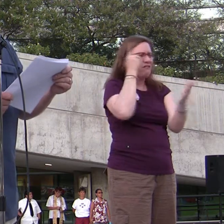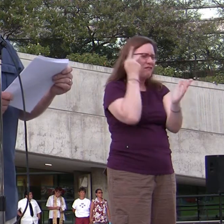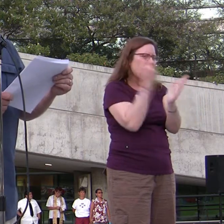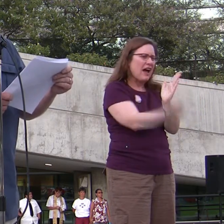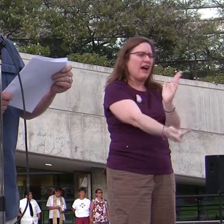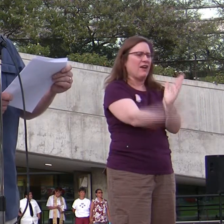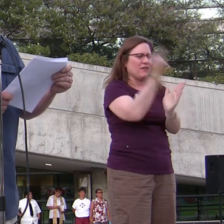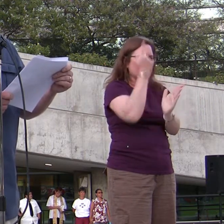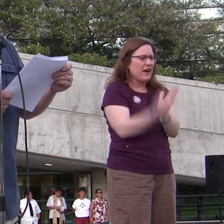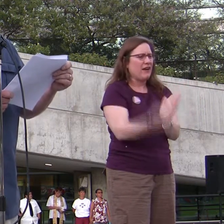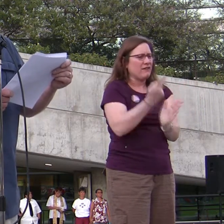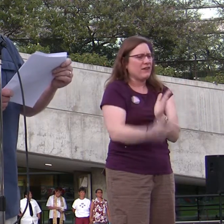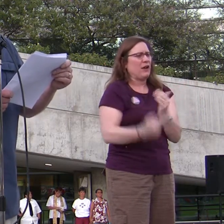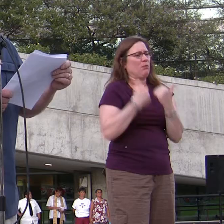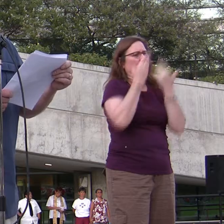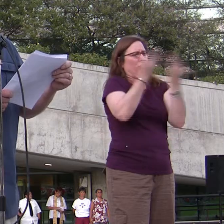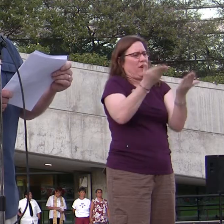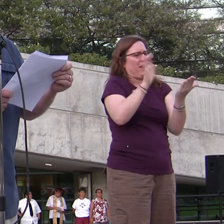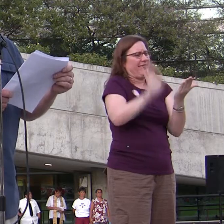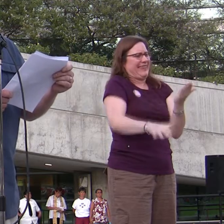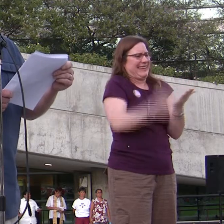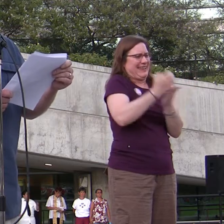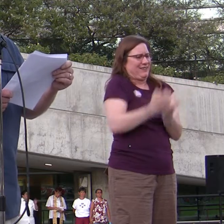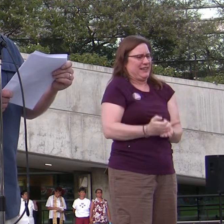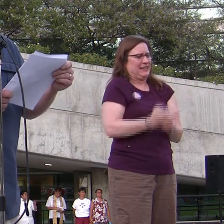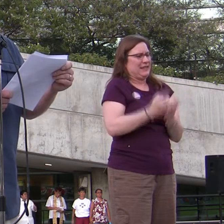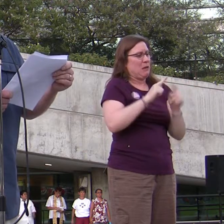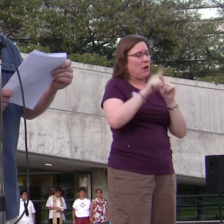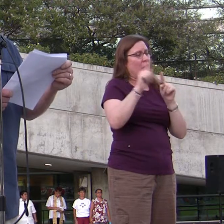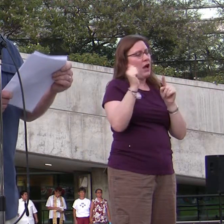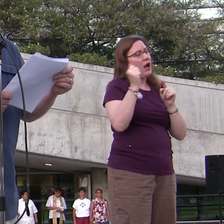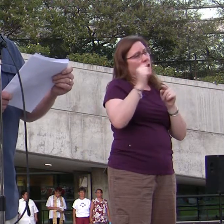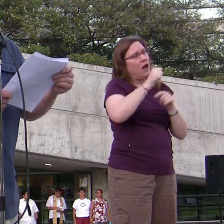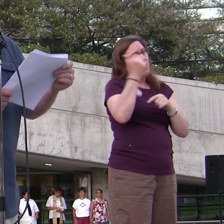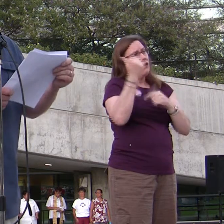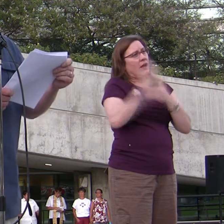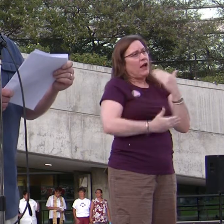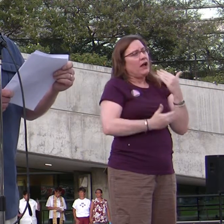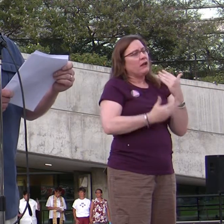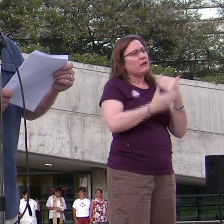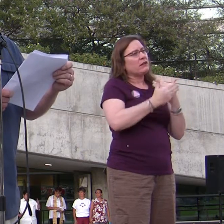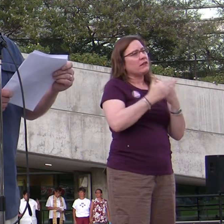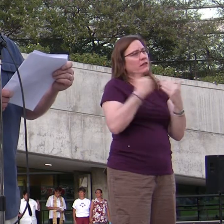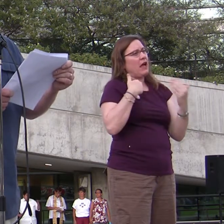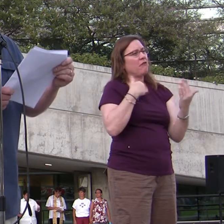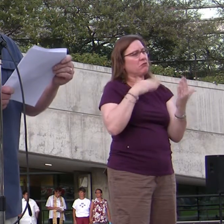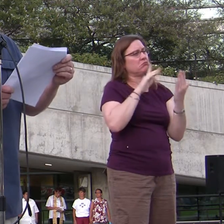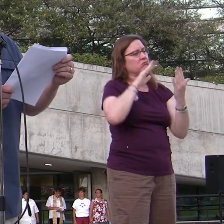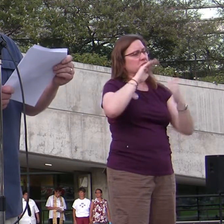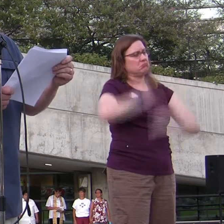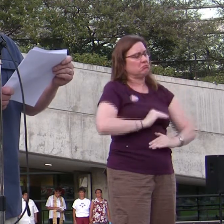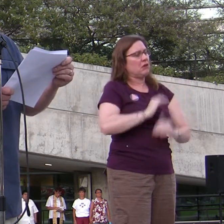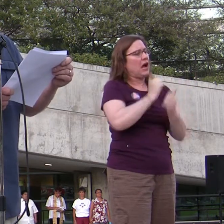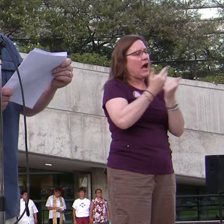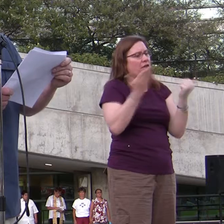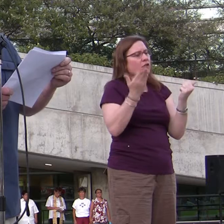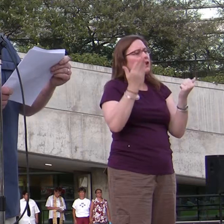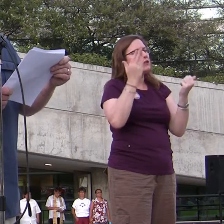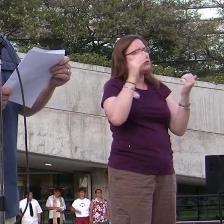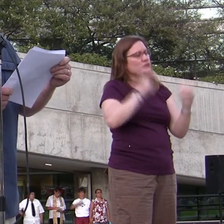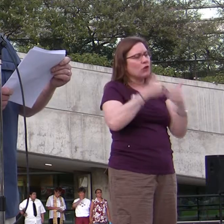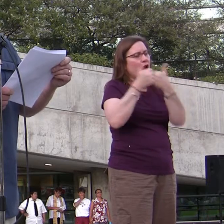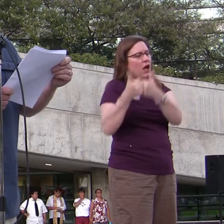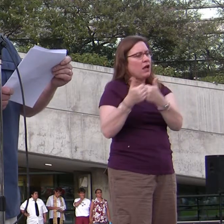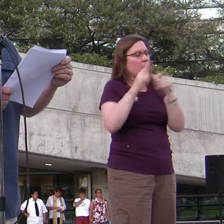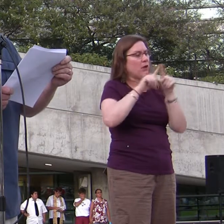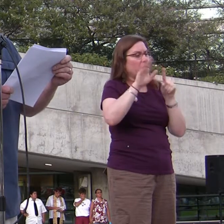the other hand, David Boyes and Ted Olson met every challenge they were faced with. They proved to the court's satisfaction that there is no threat to